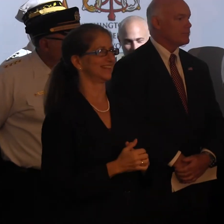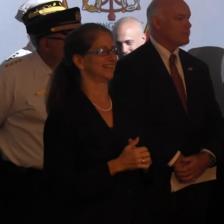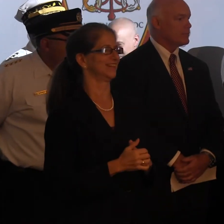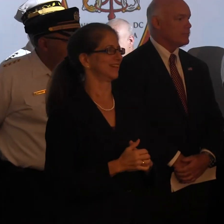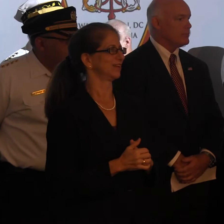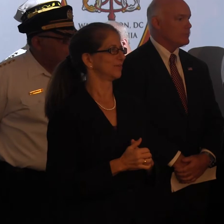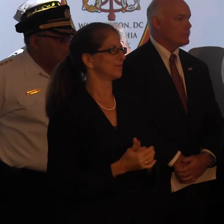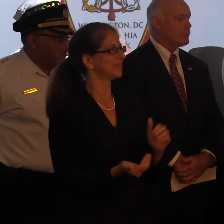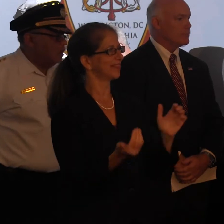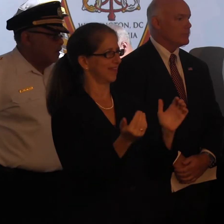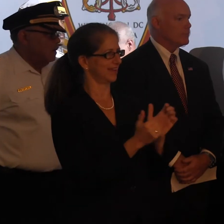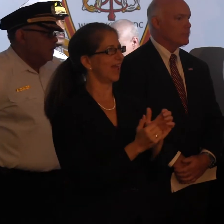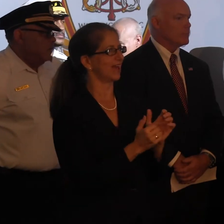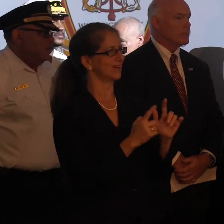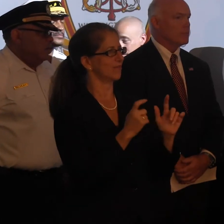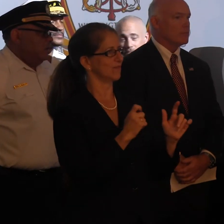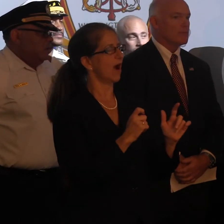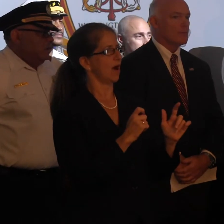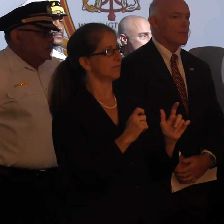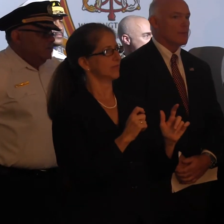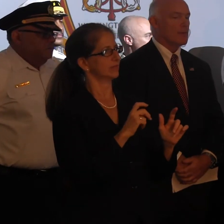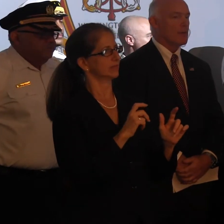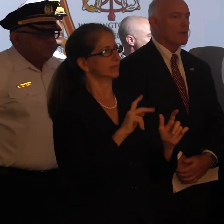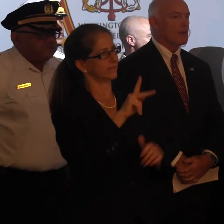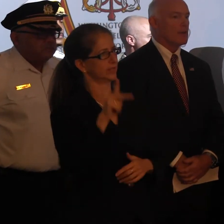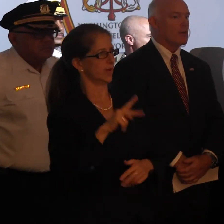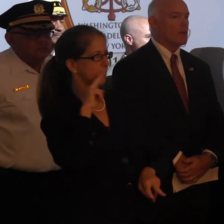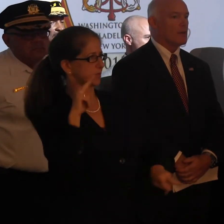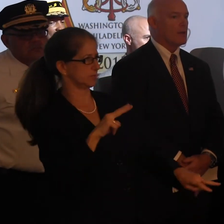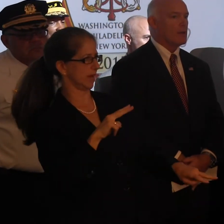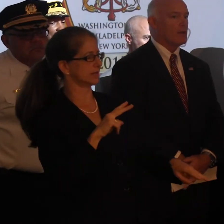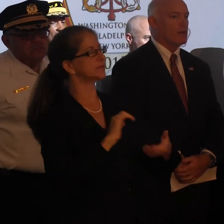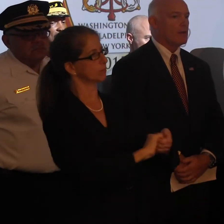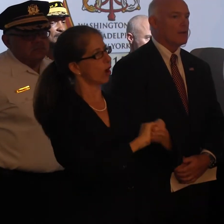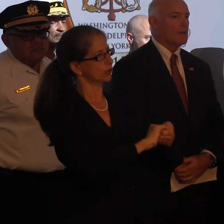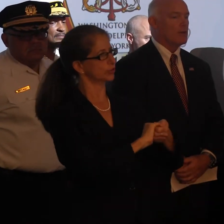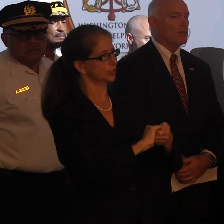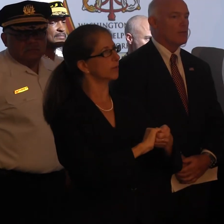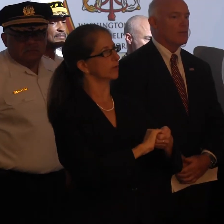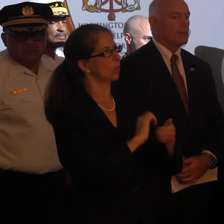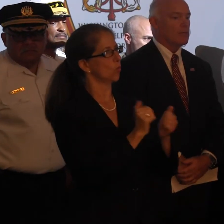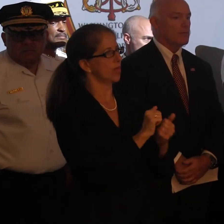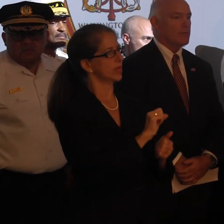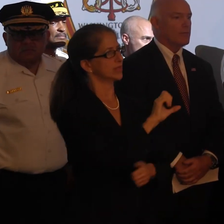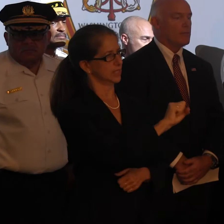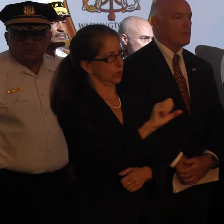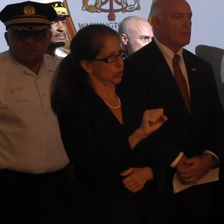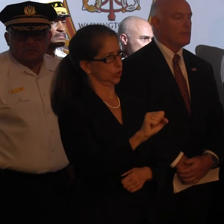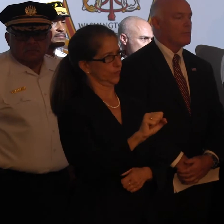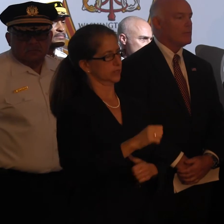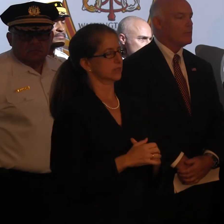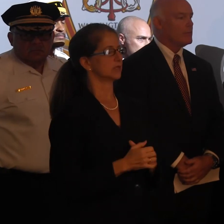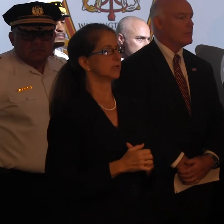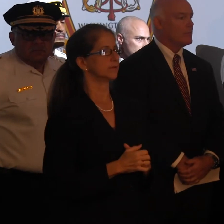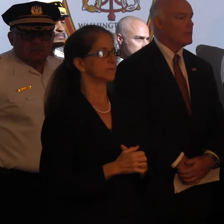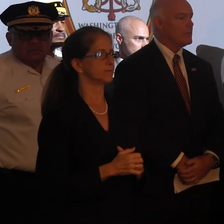So, again, from the city side, and this is a partnership in terms of the Secret Service. When you talk about